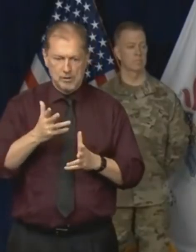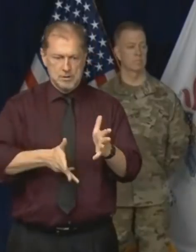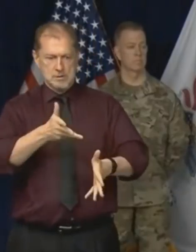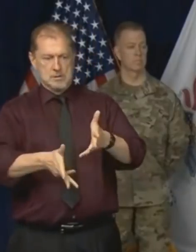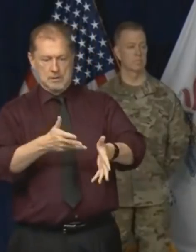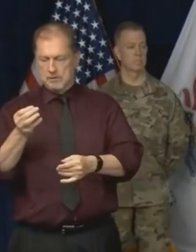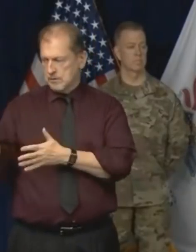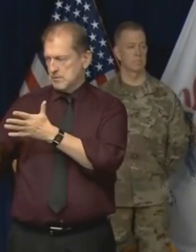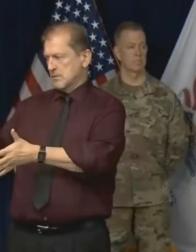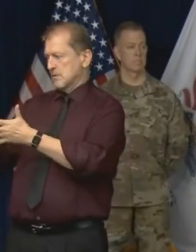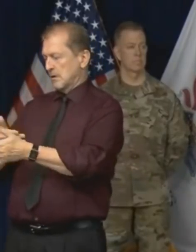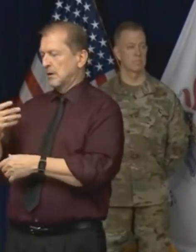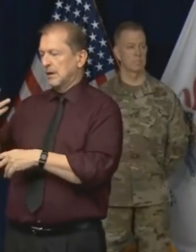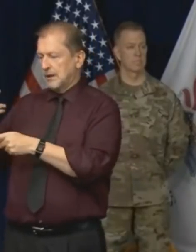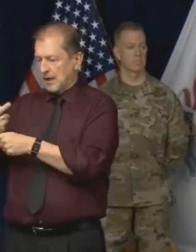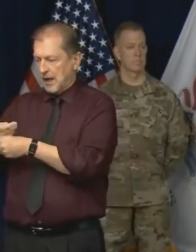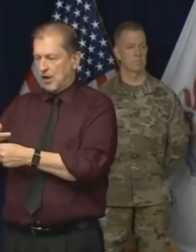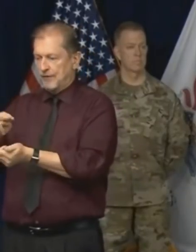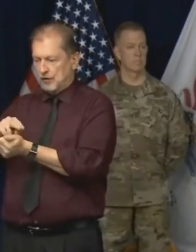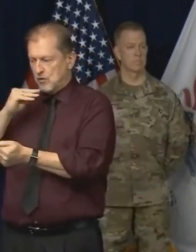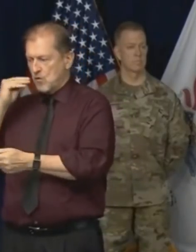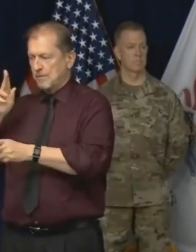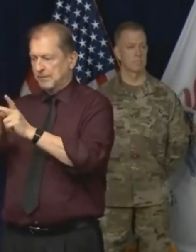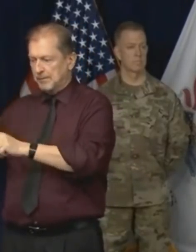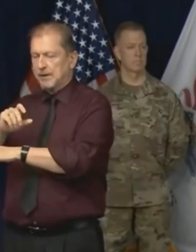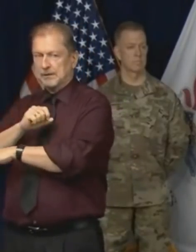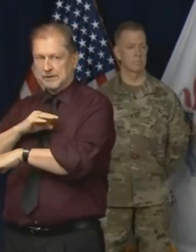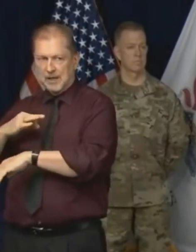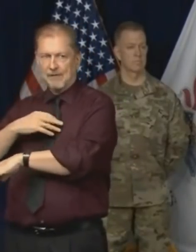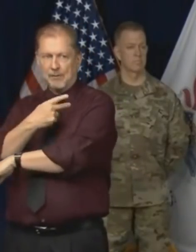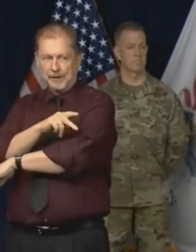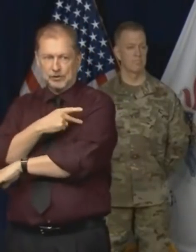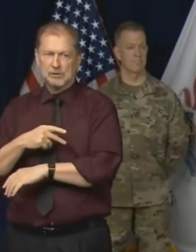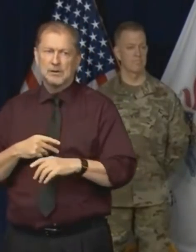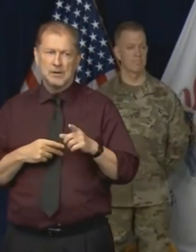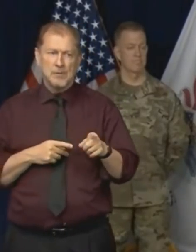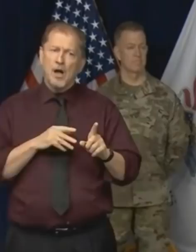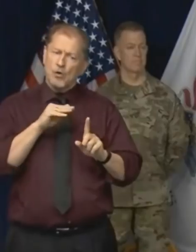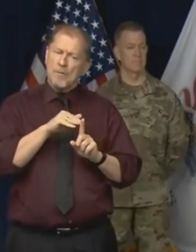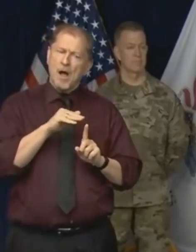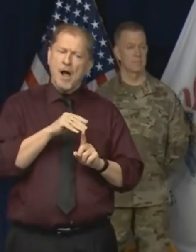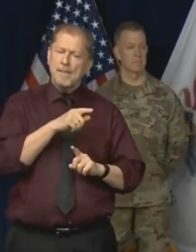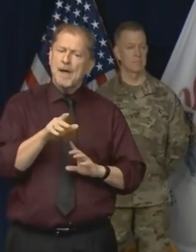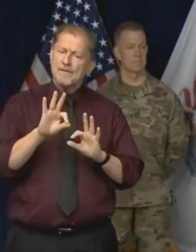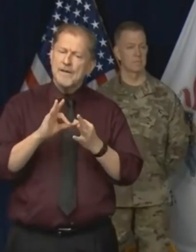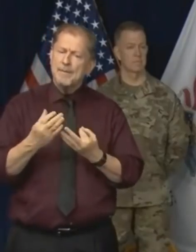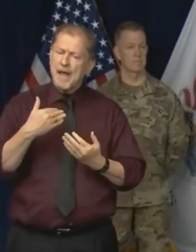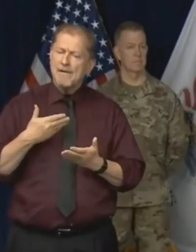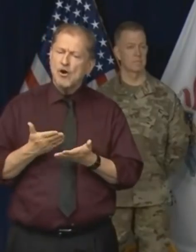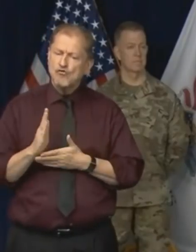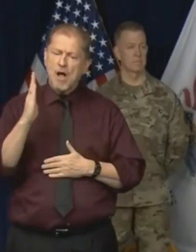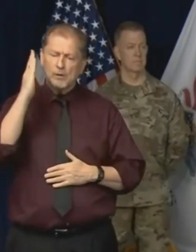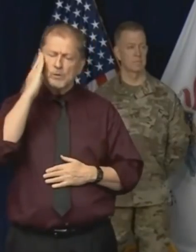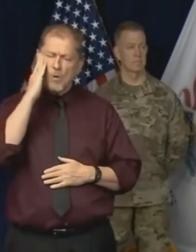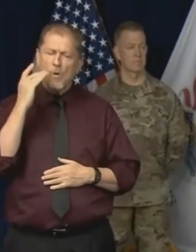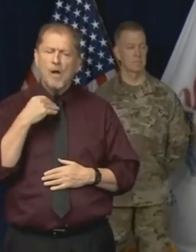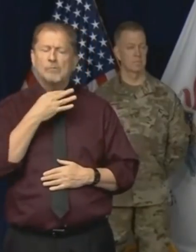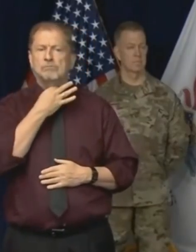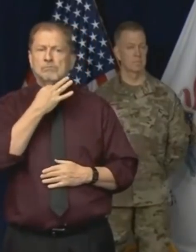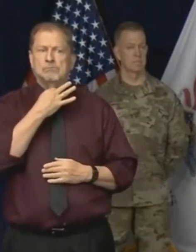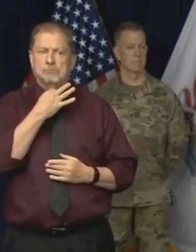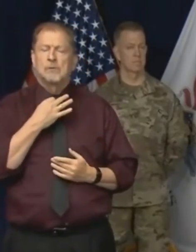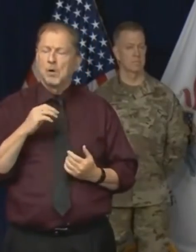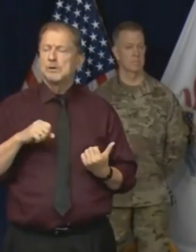tasks in addition to caring for the loved ones that they've been tasked with. Might you remind them that this is information that folks are desperate for? Surely, surely.